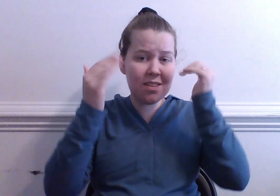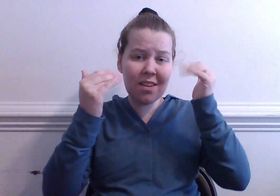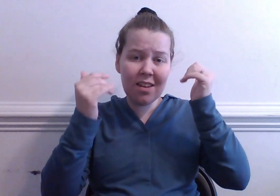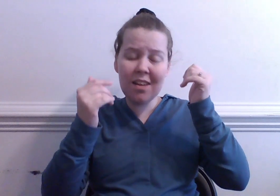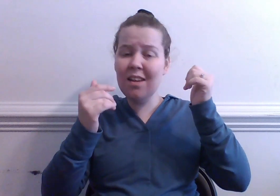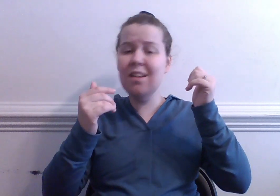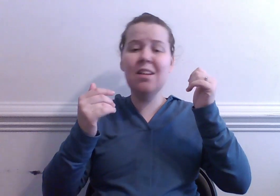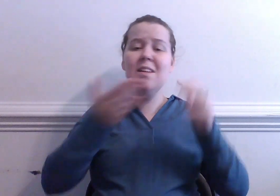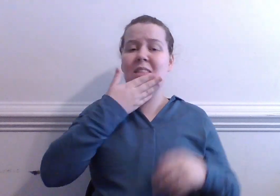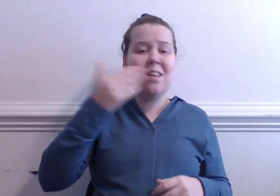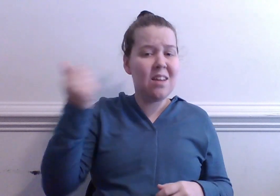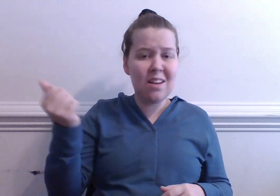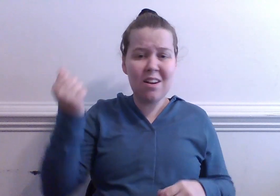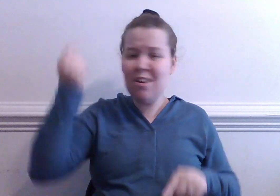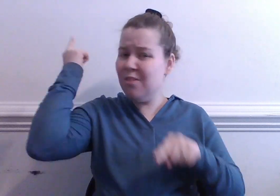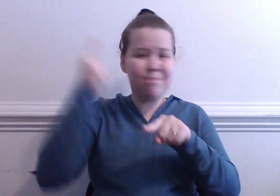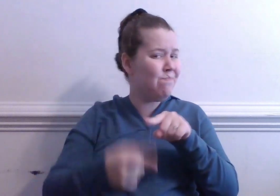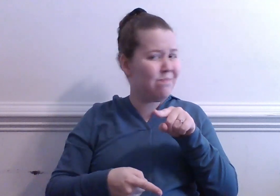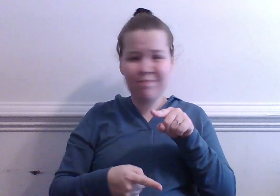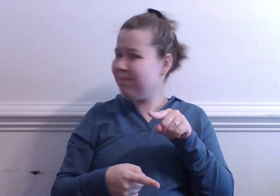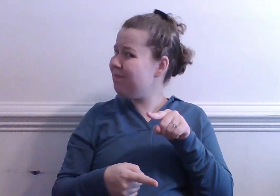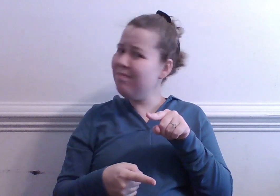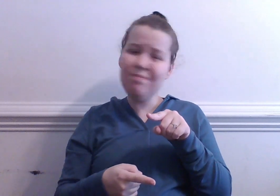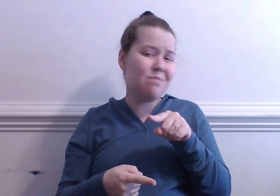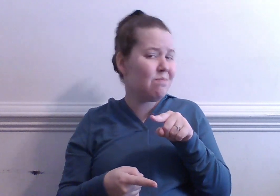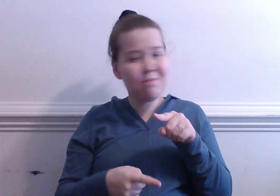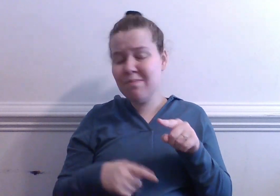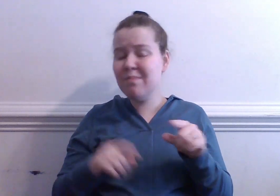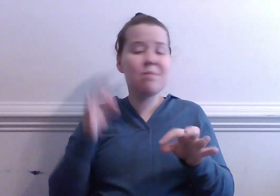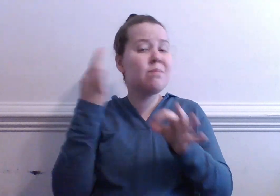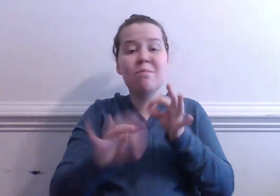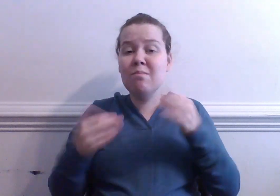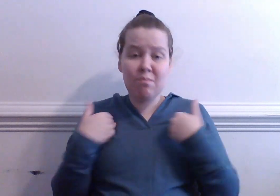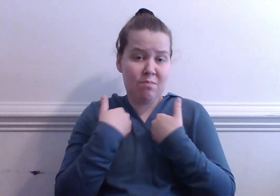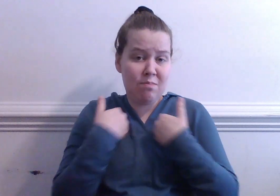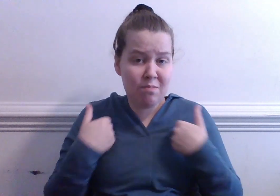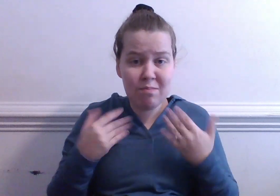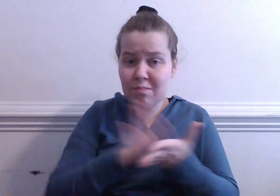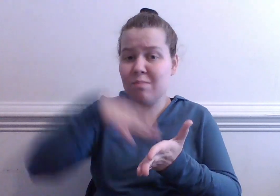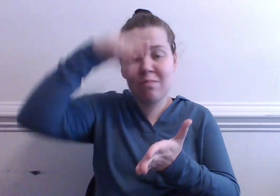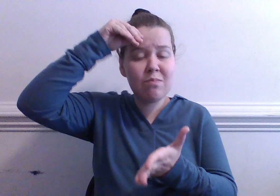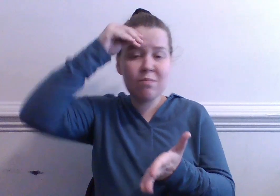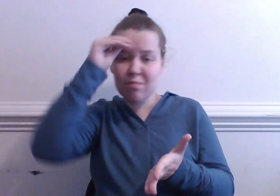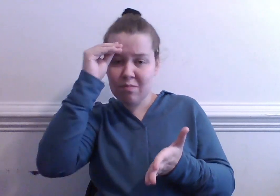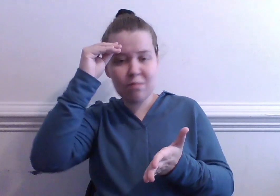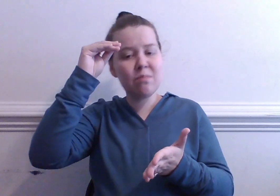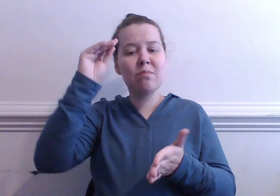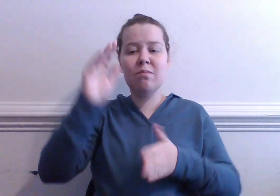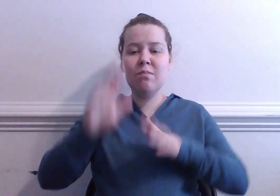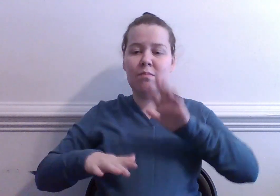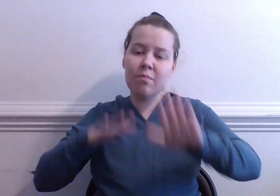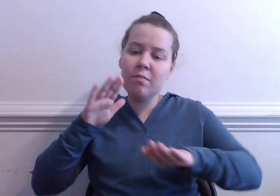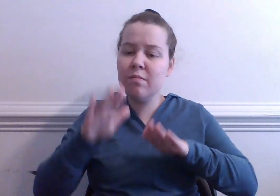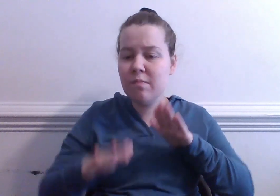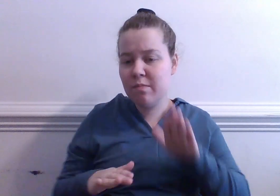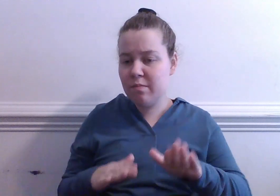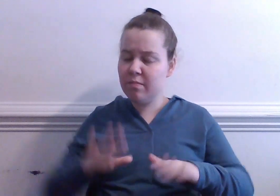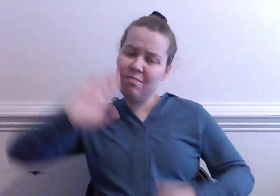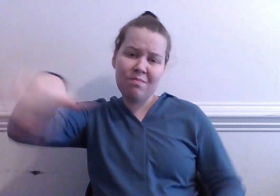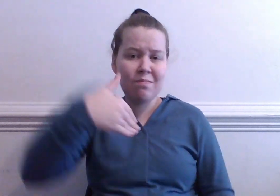at all? We're just animals still learning how to grow Underneath it all, we're